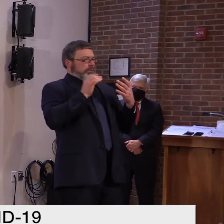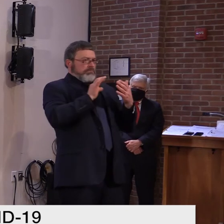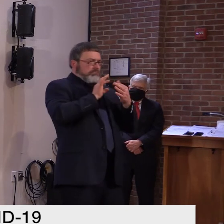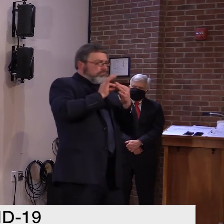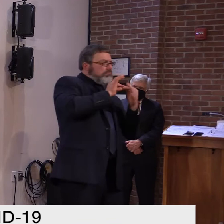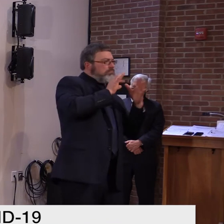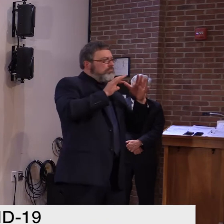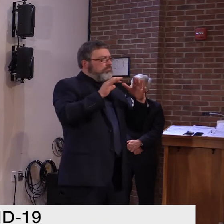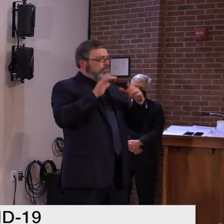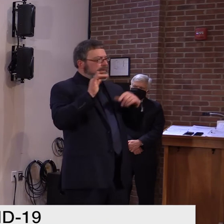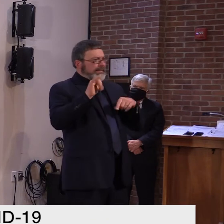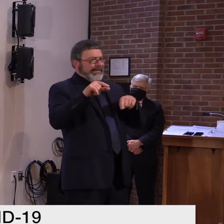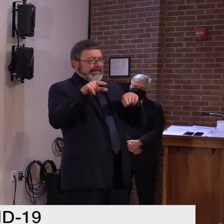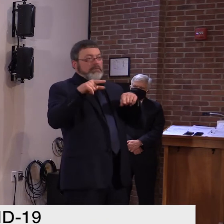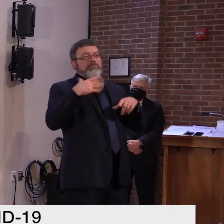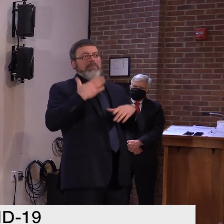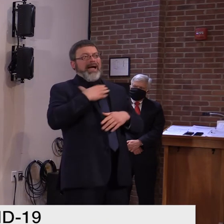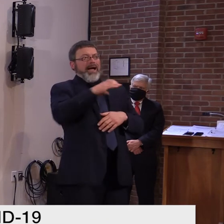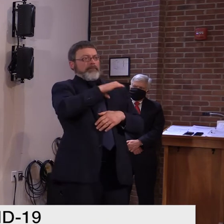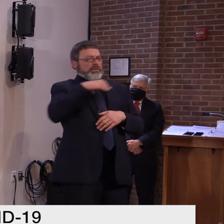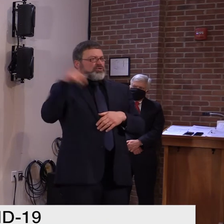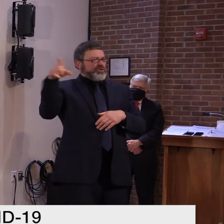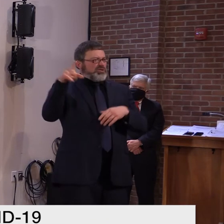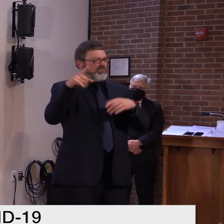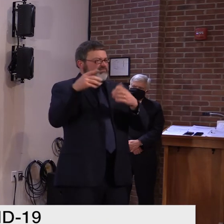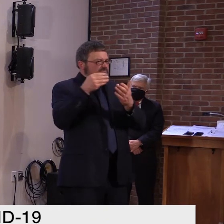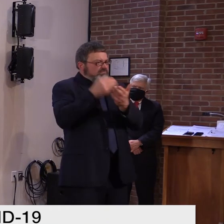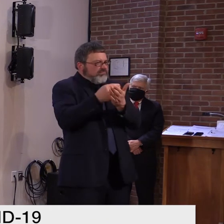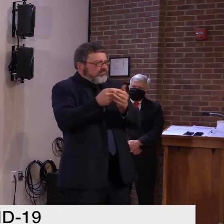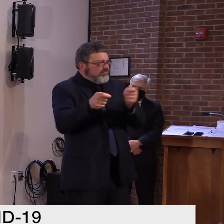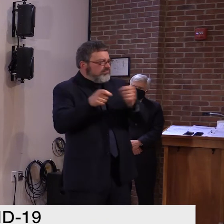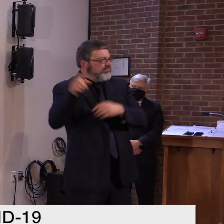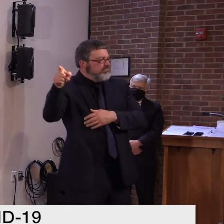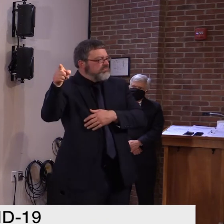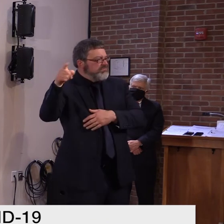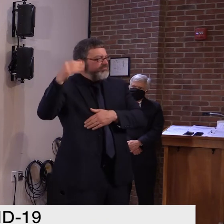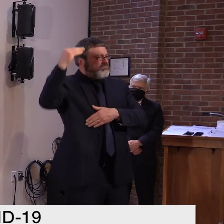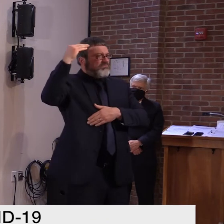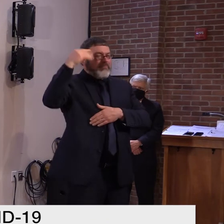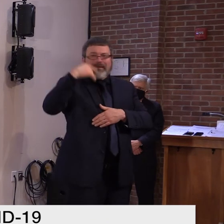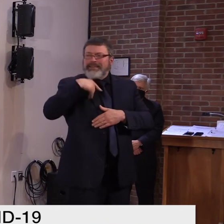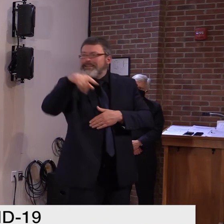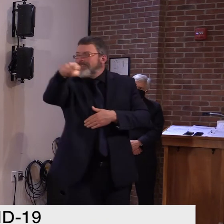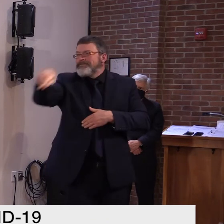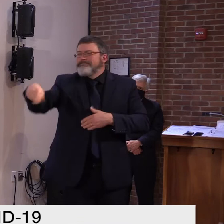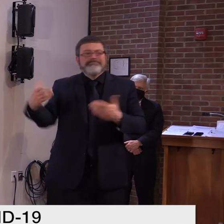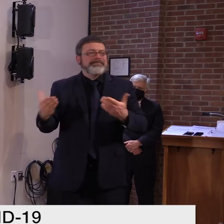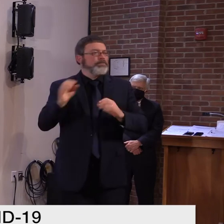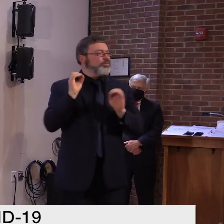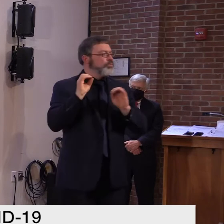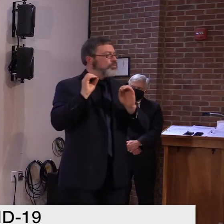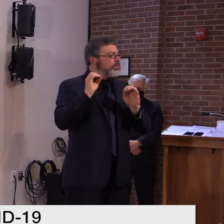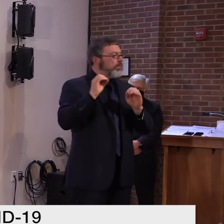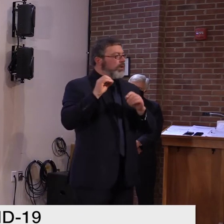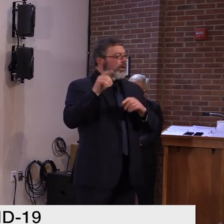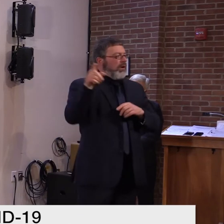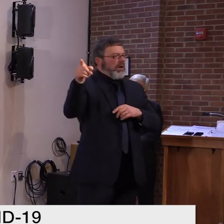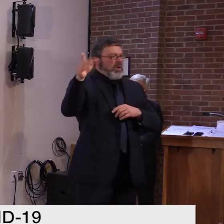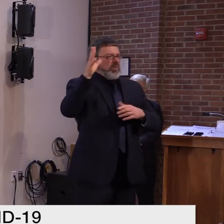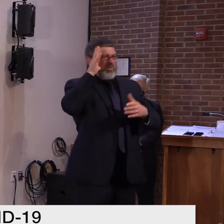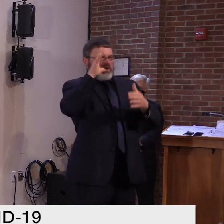but possibly if you could hold that question, Joe, until Tuesday, we have a better answer because